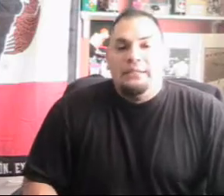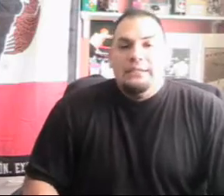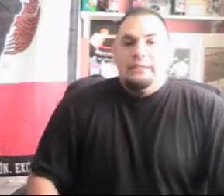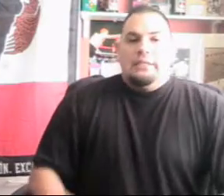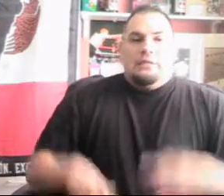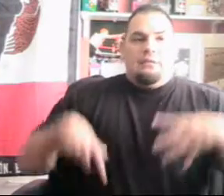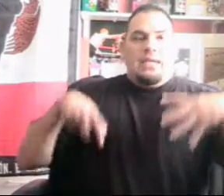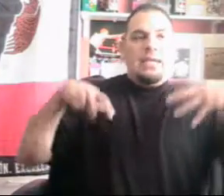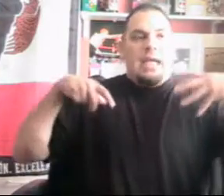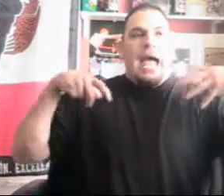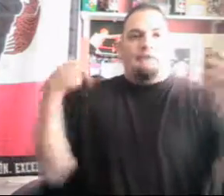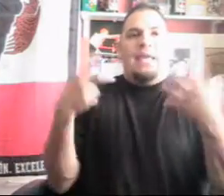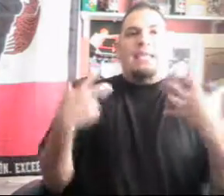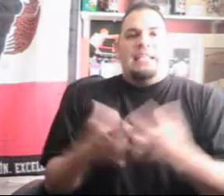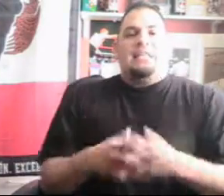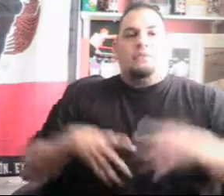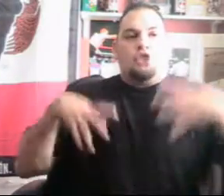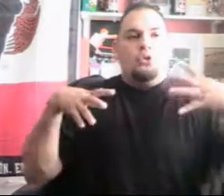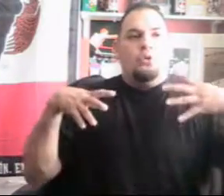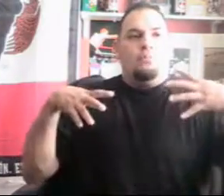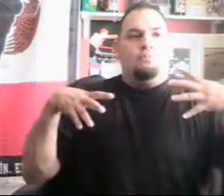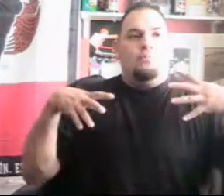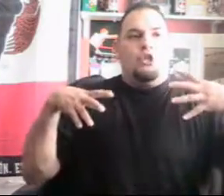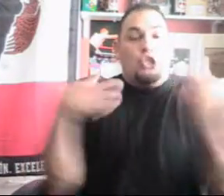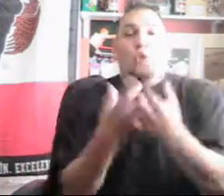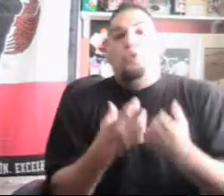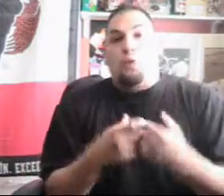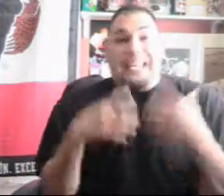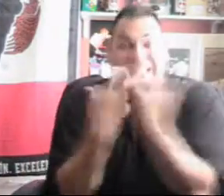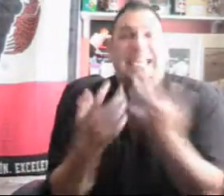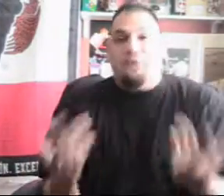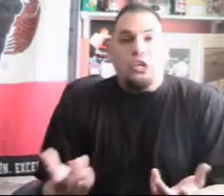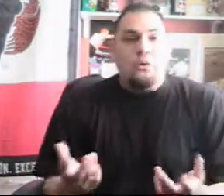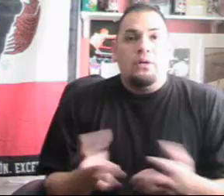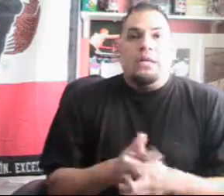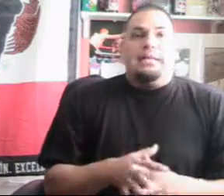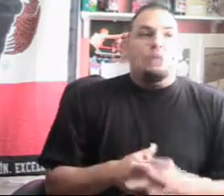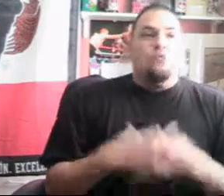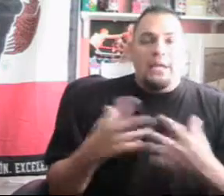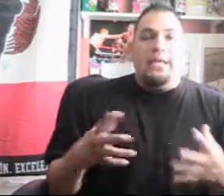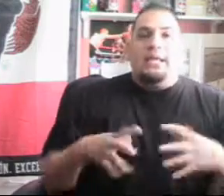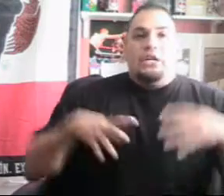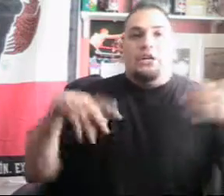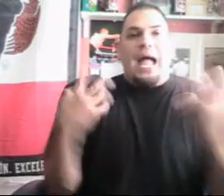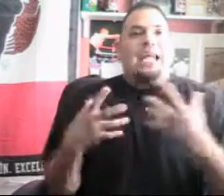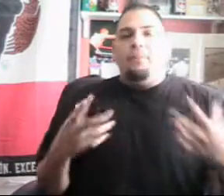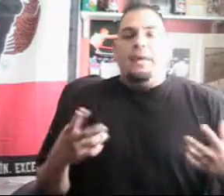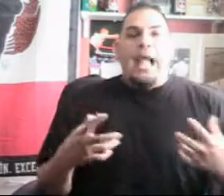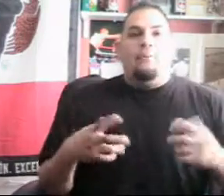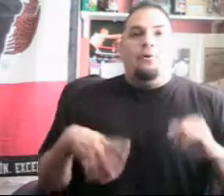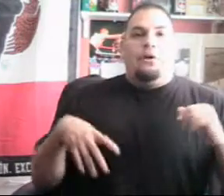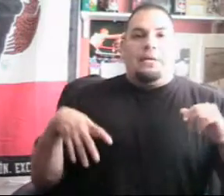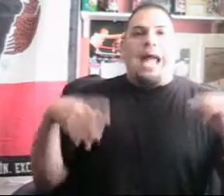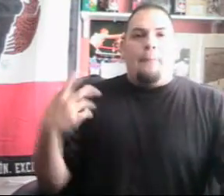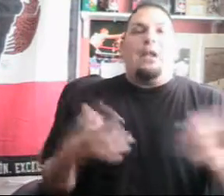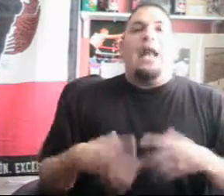athleticism to use what he's giving you, then really you're not going to be able to capitalize